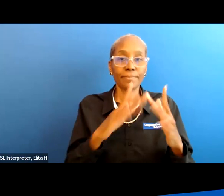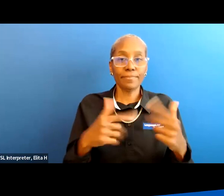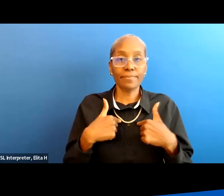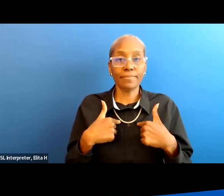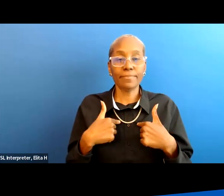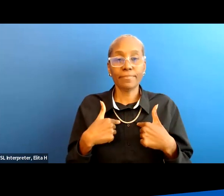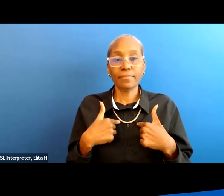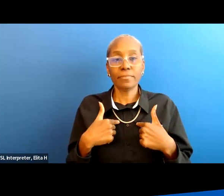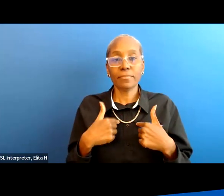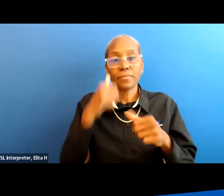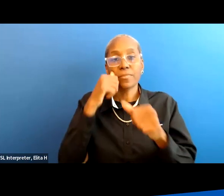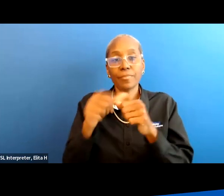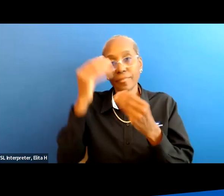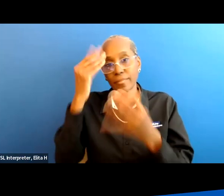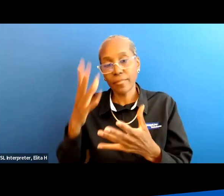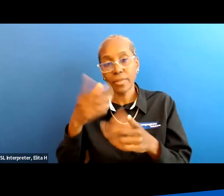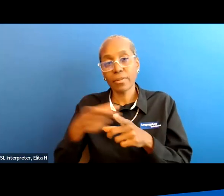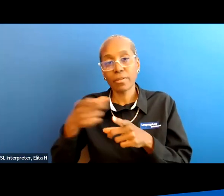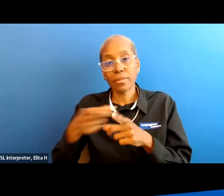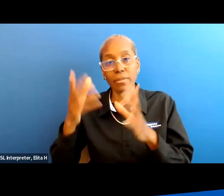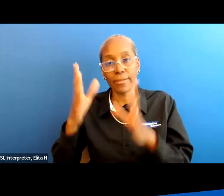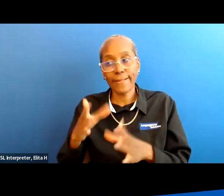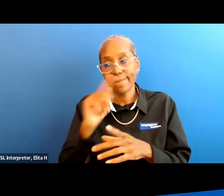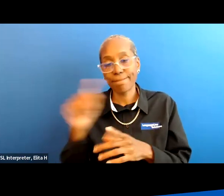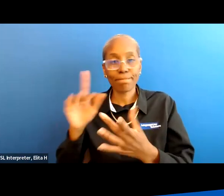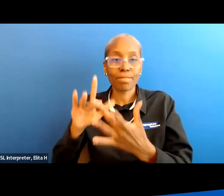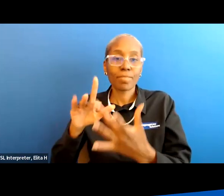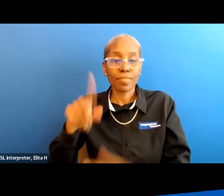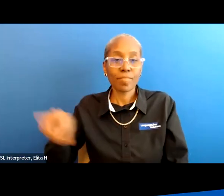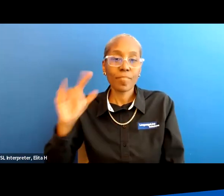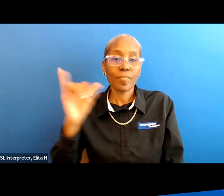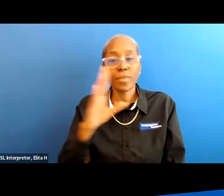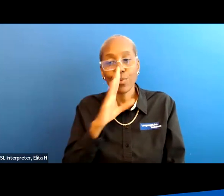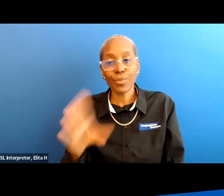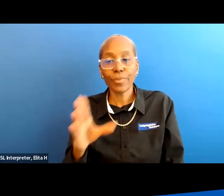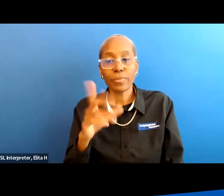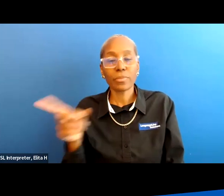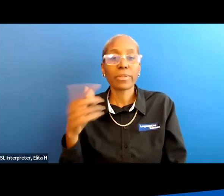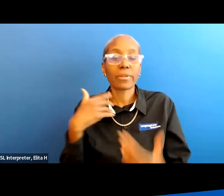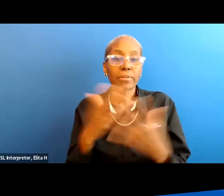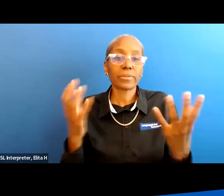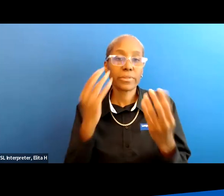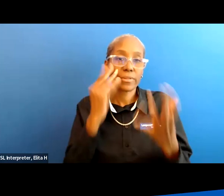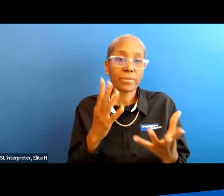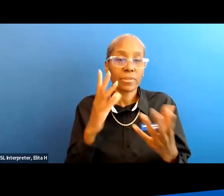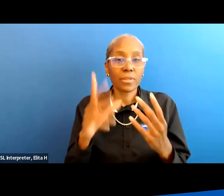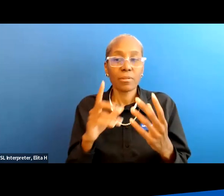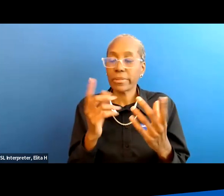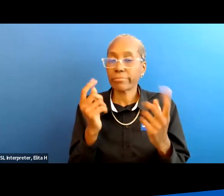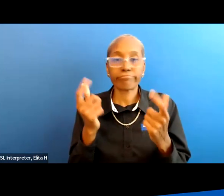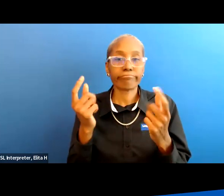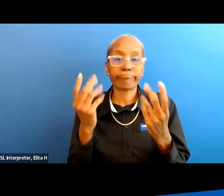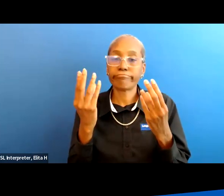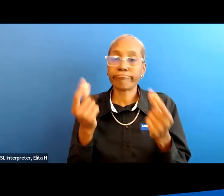or don't forget those information specialists you can contact them directly and they have a lot of information at their fingertips